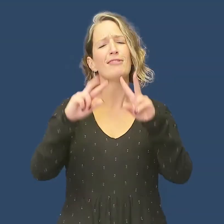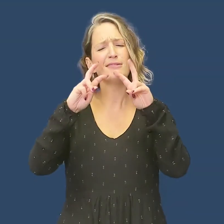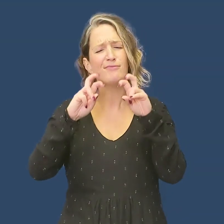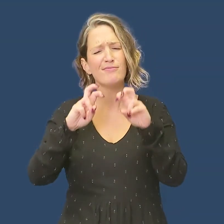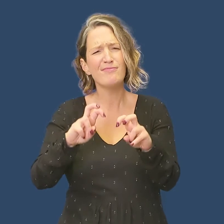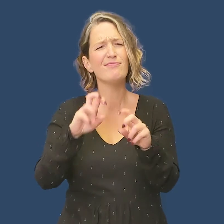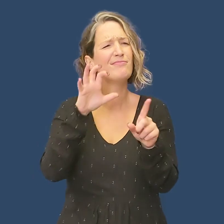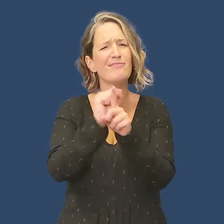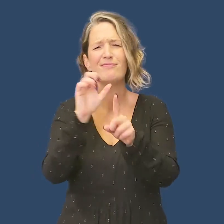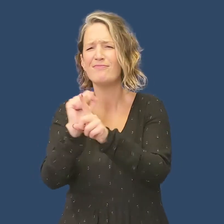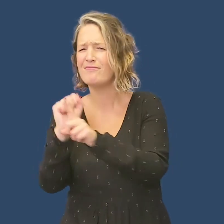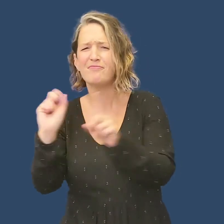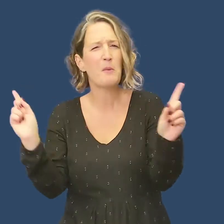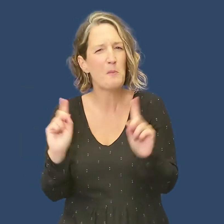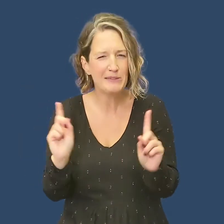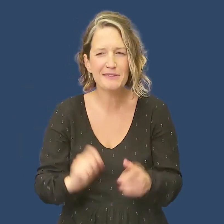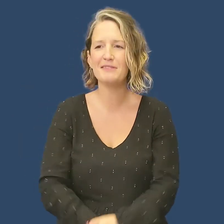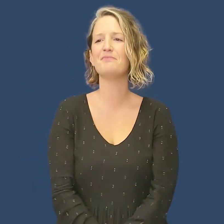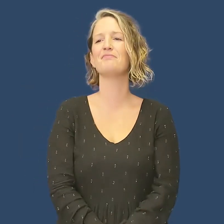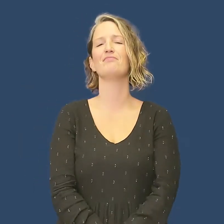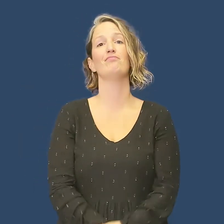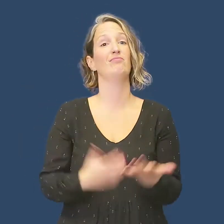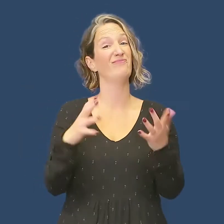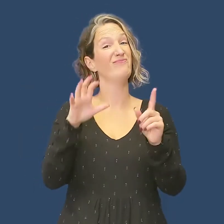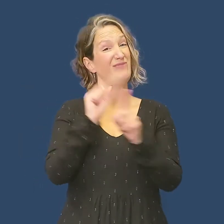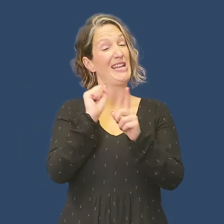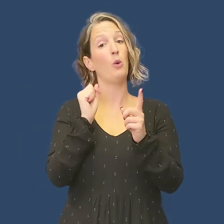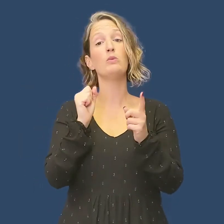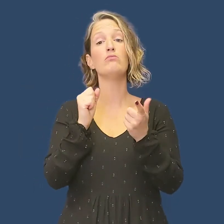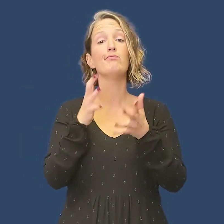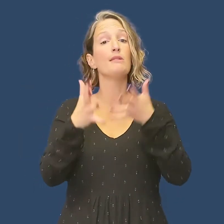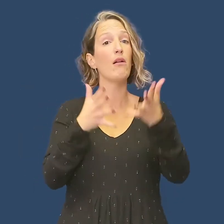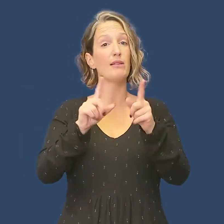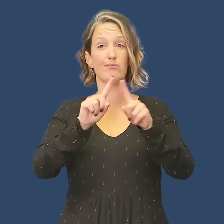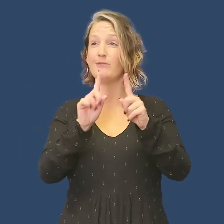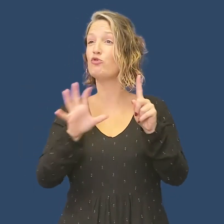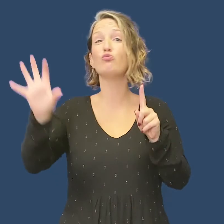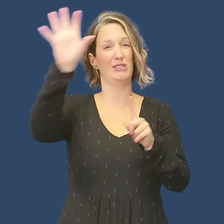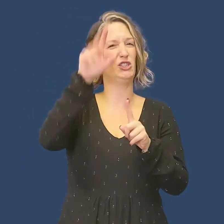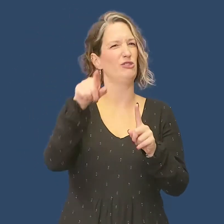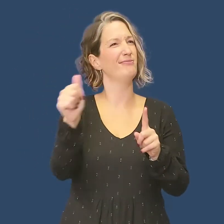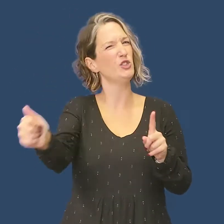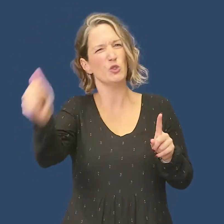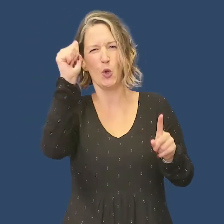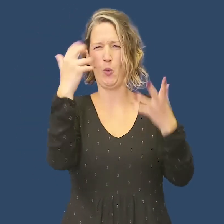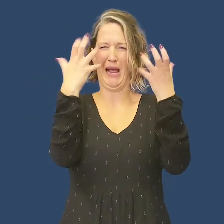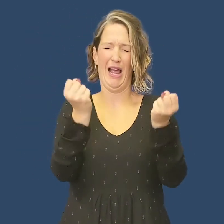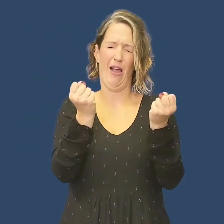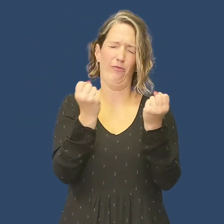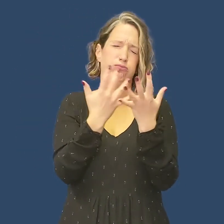So, what were the findings of our research? We found that the community were very well aware of regional variation in sign language across the